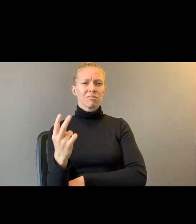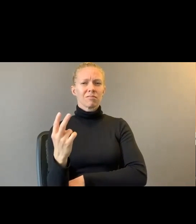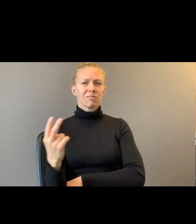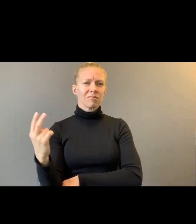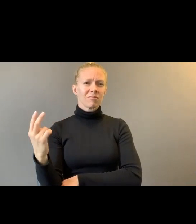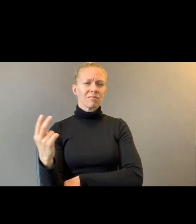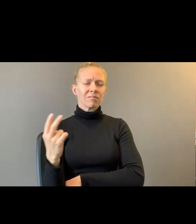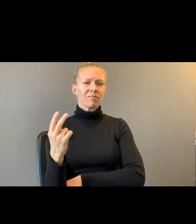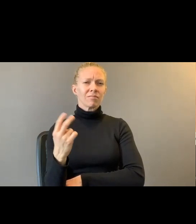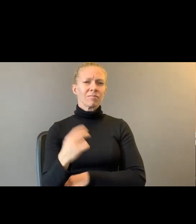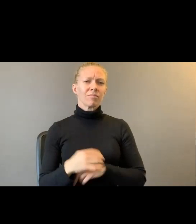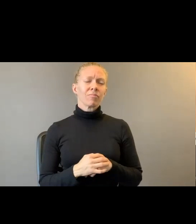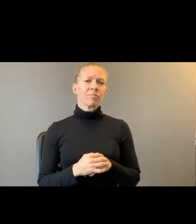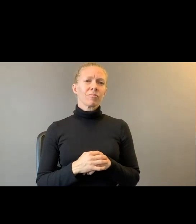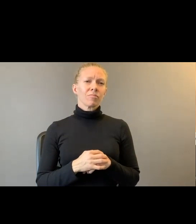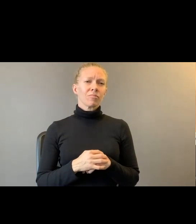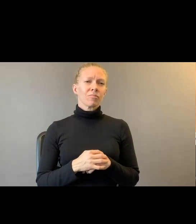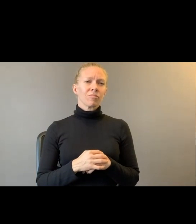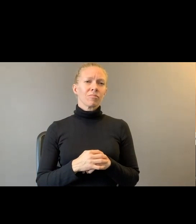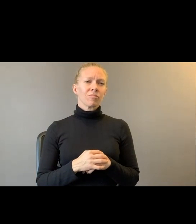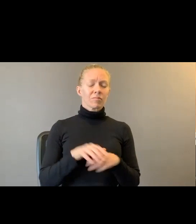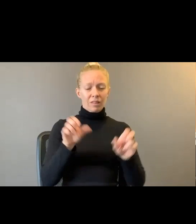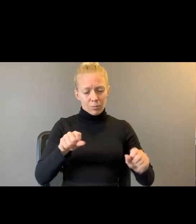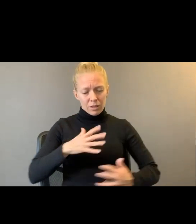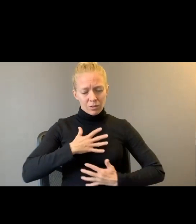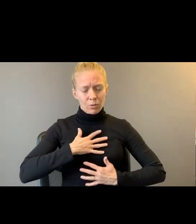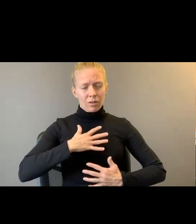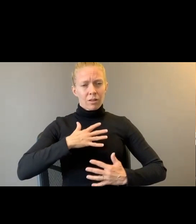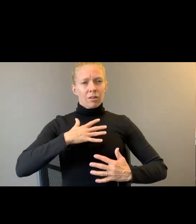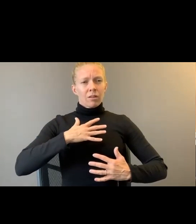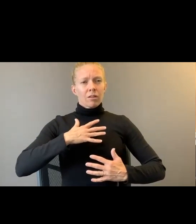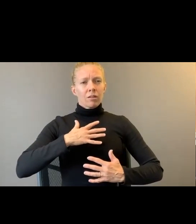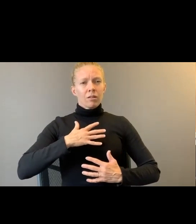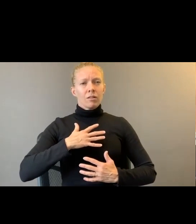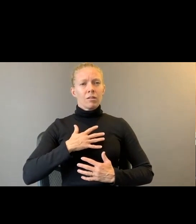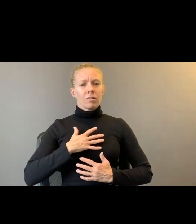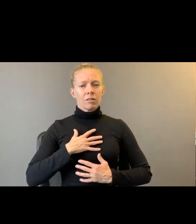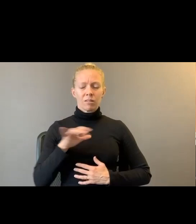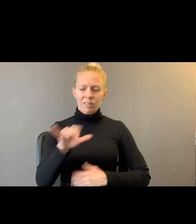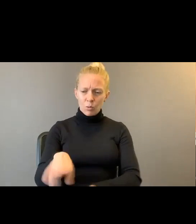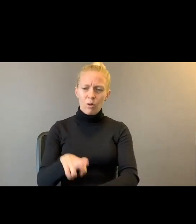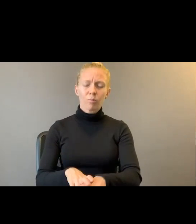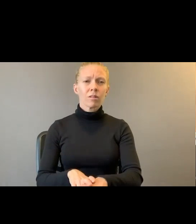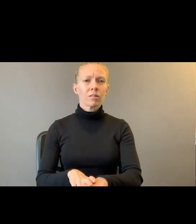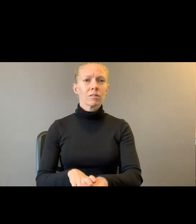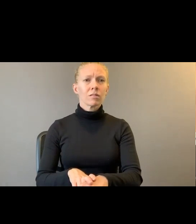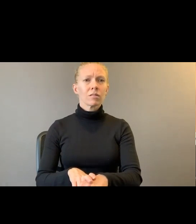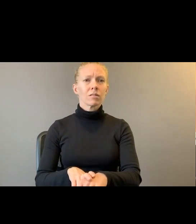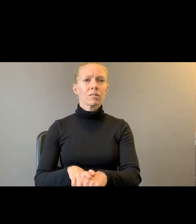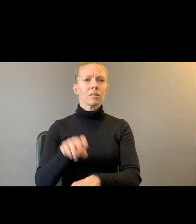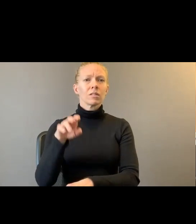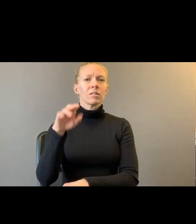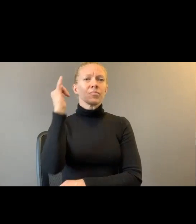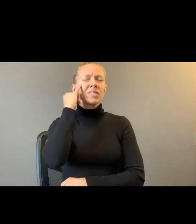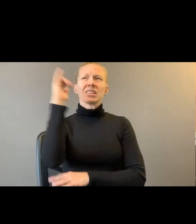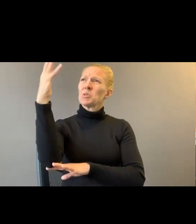Is it normal? An ability to breathe? Is it normal to hang from a tree? Is normal an